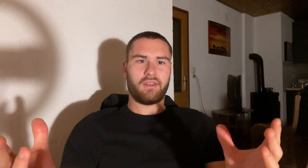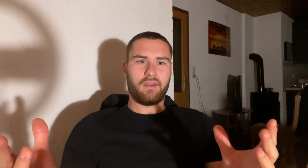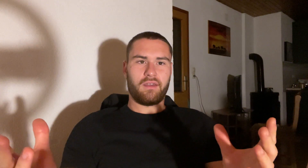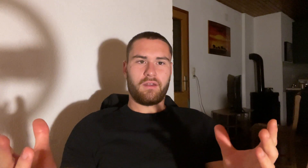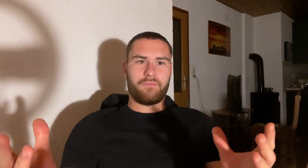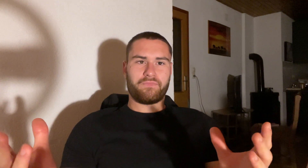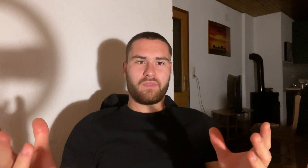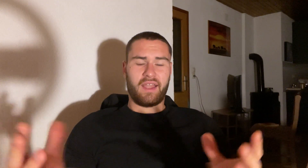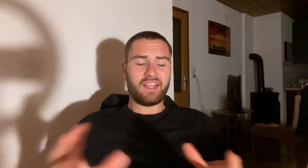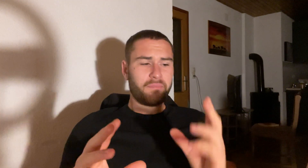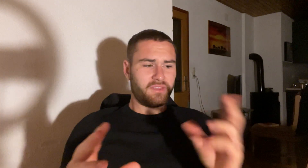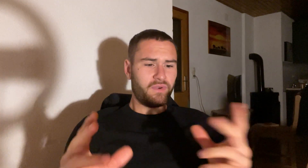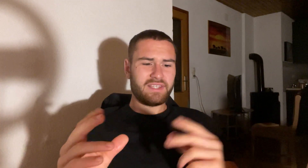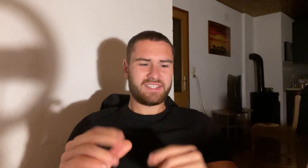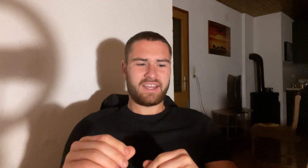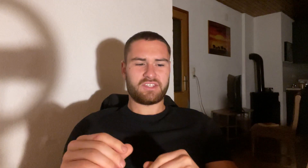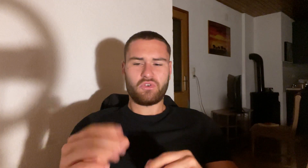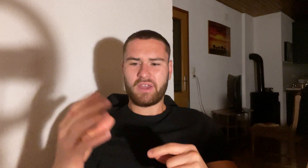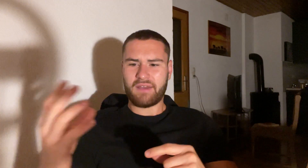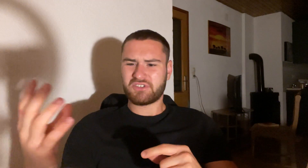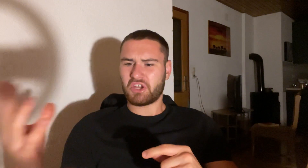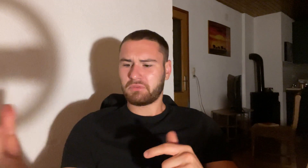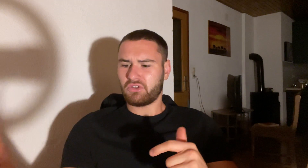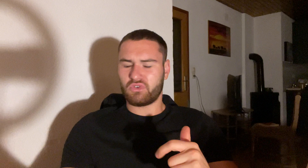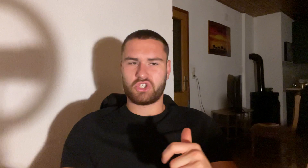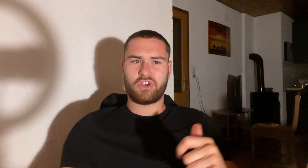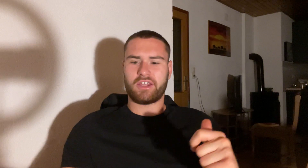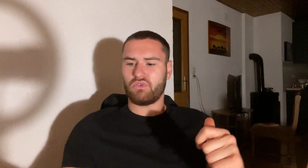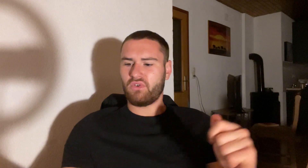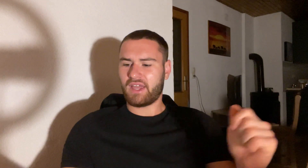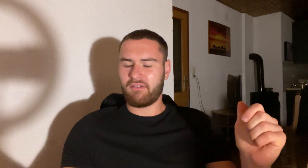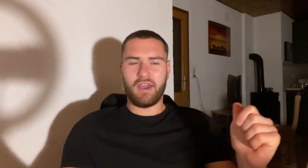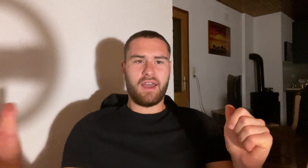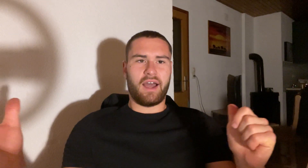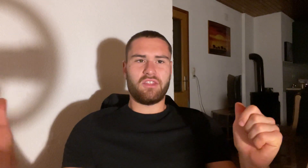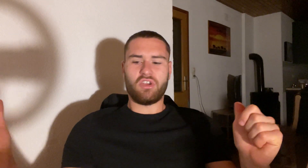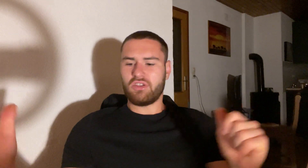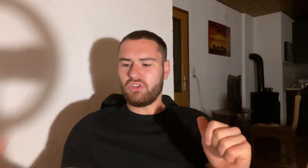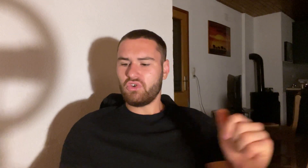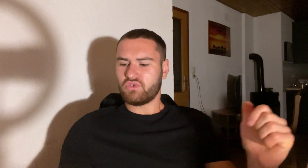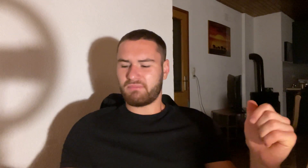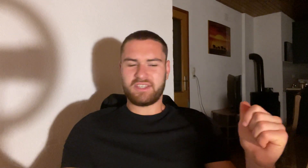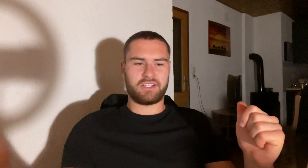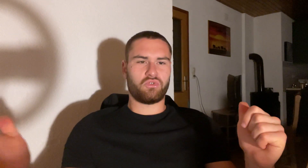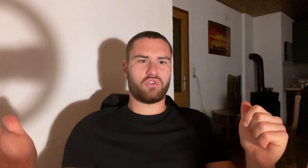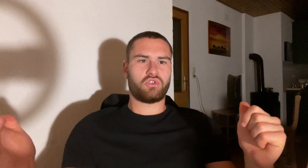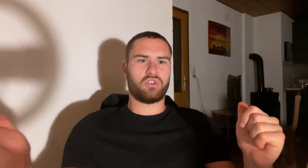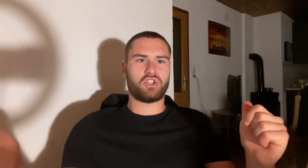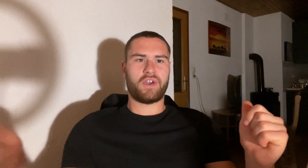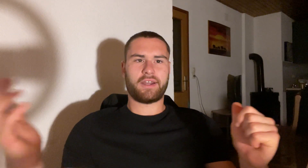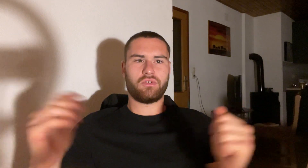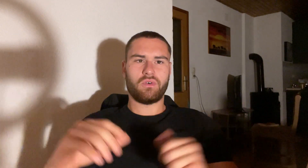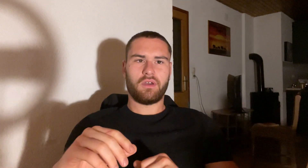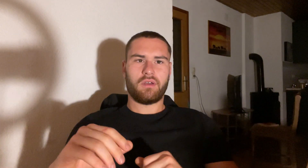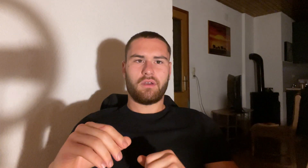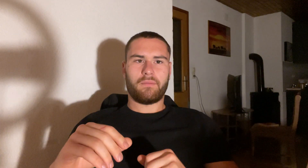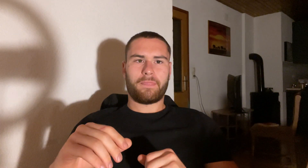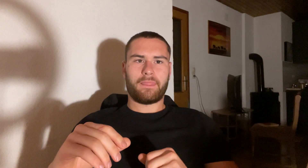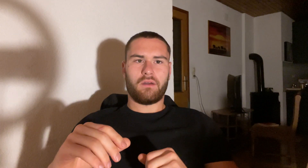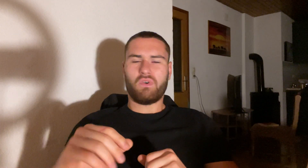and then between sets you don't have something to distract you you don't have a news basically to distract you what